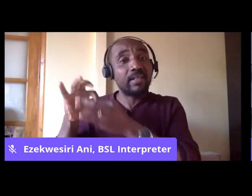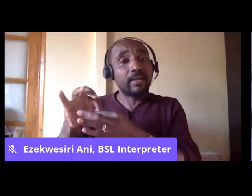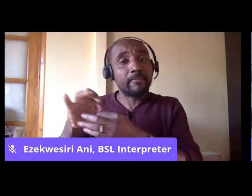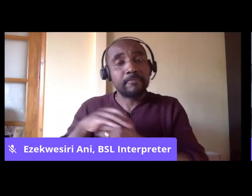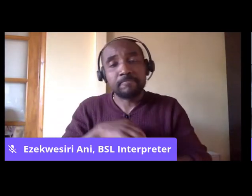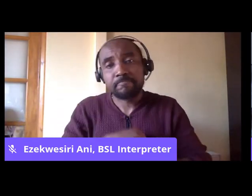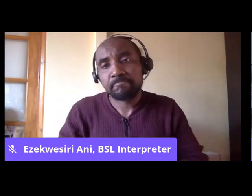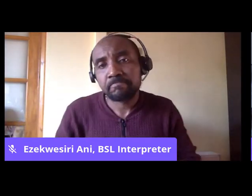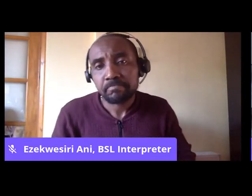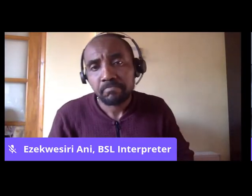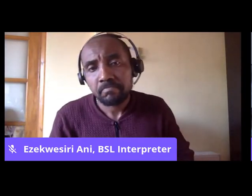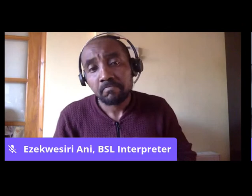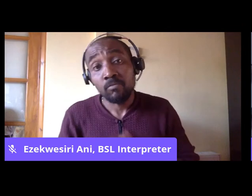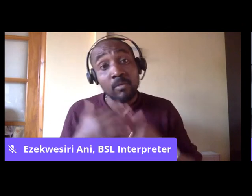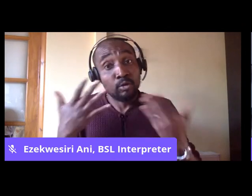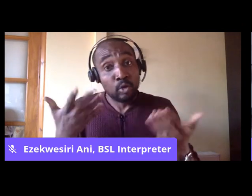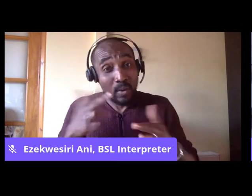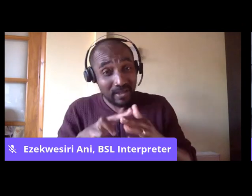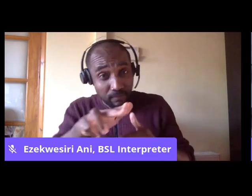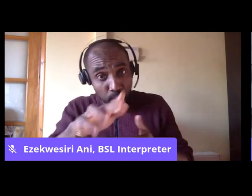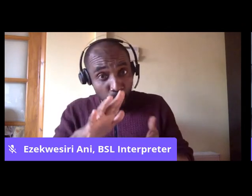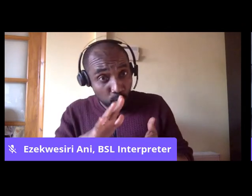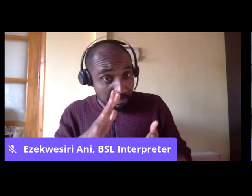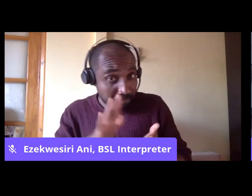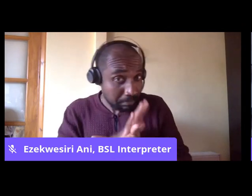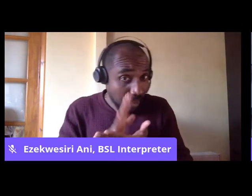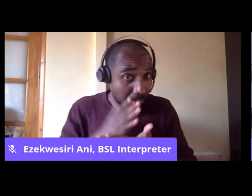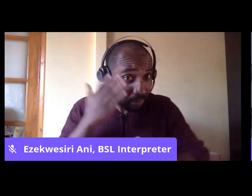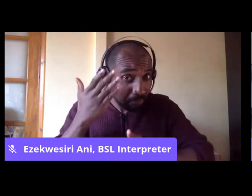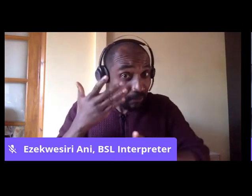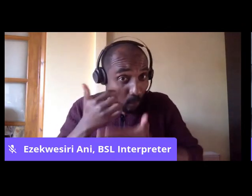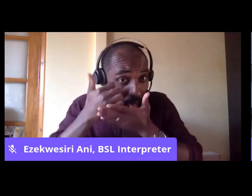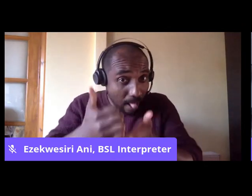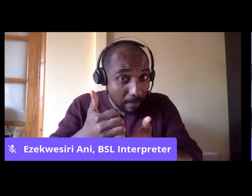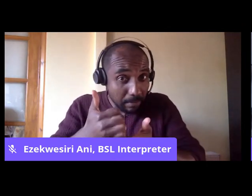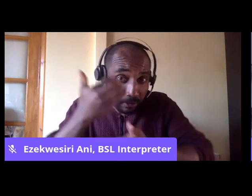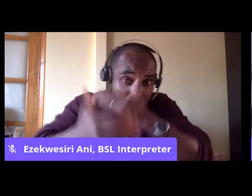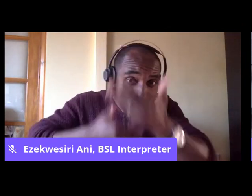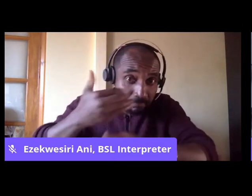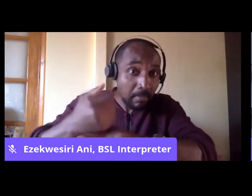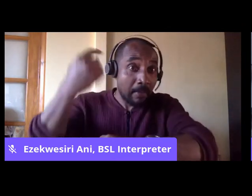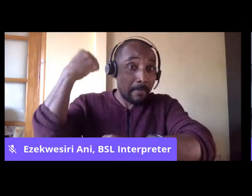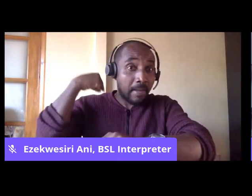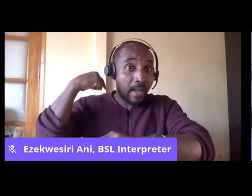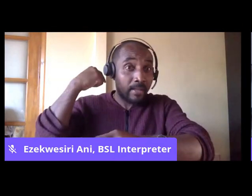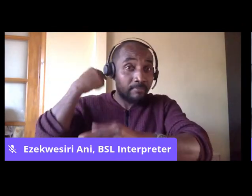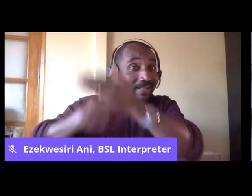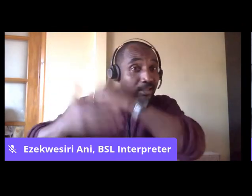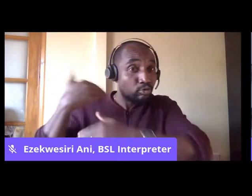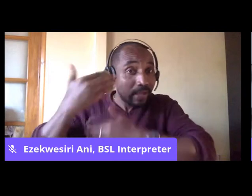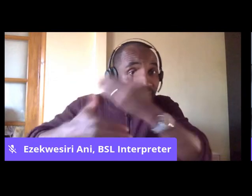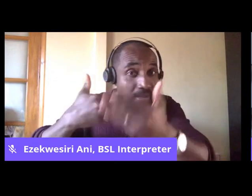if you think it would be helpful for me to remind people about the bus boycott story, I will do.